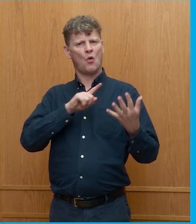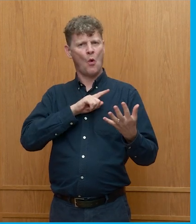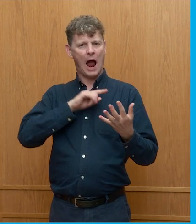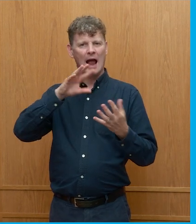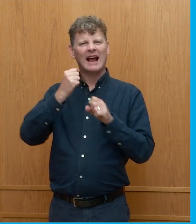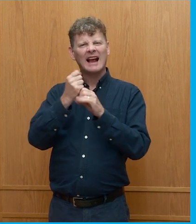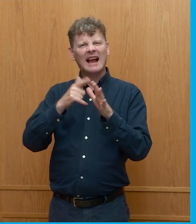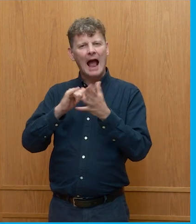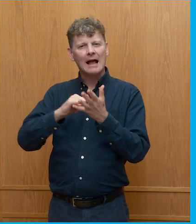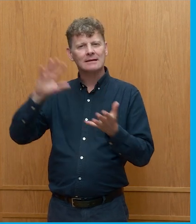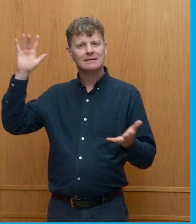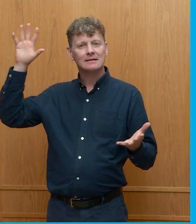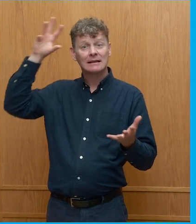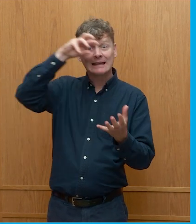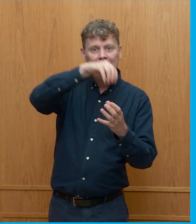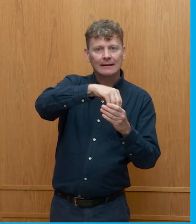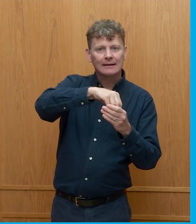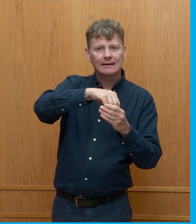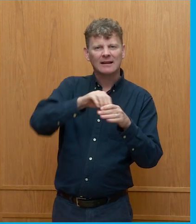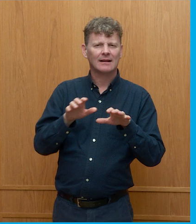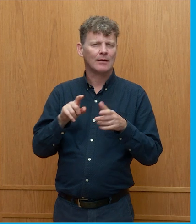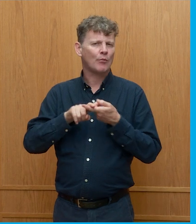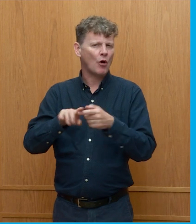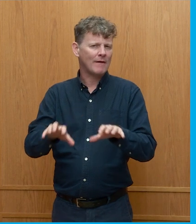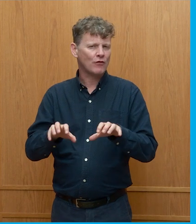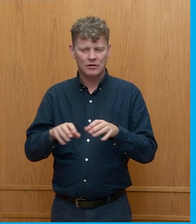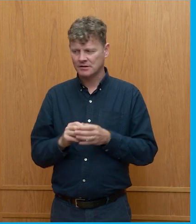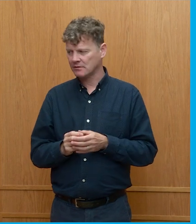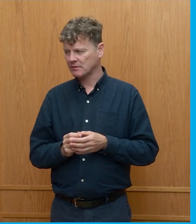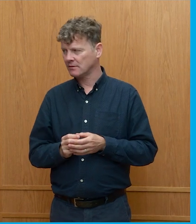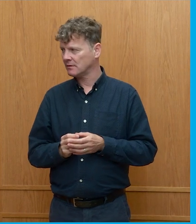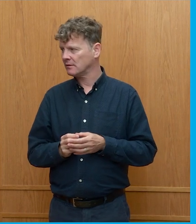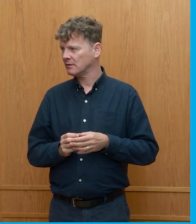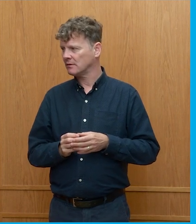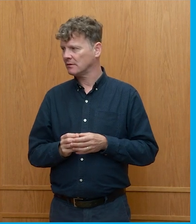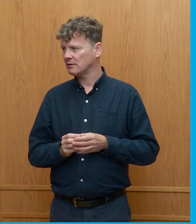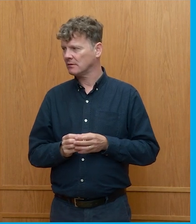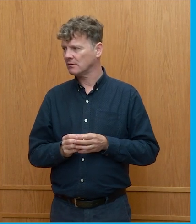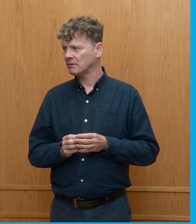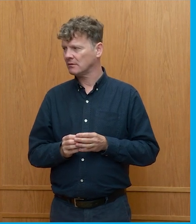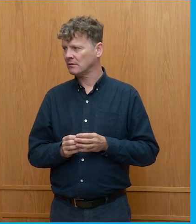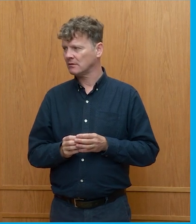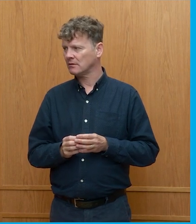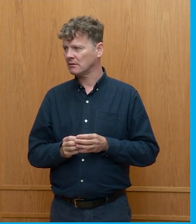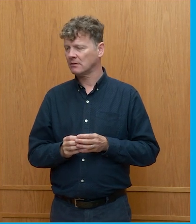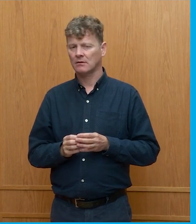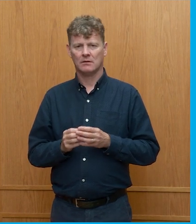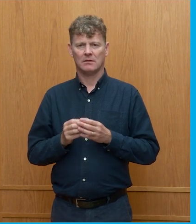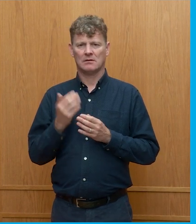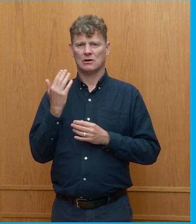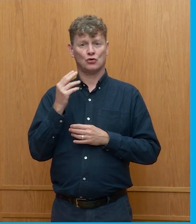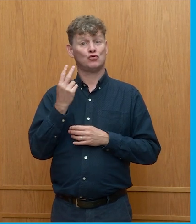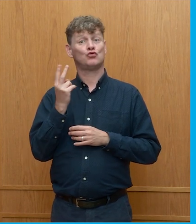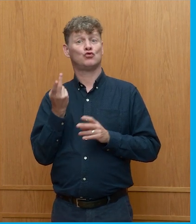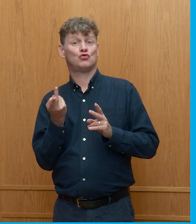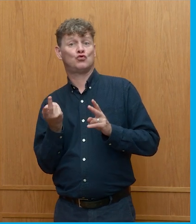gas torch and we've been recently told, I've recently read that there's twice as much carbon locked up